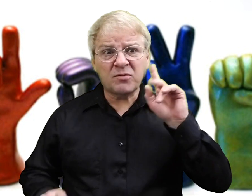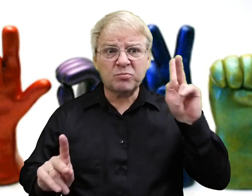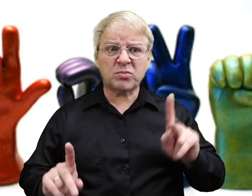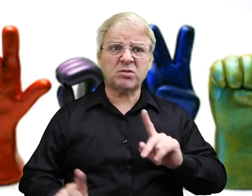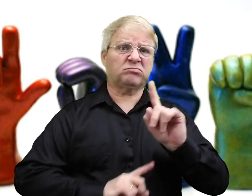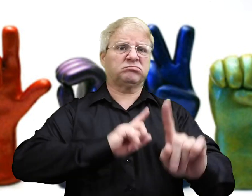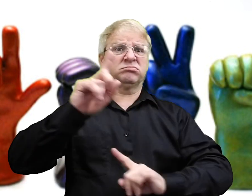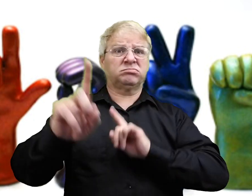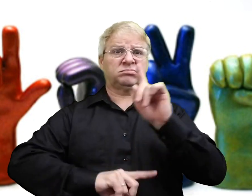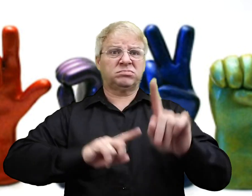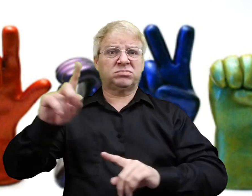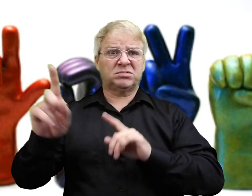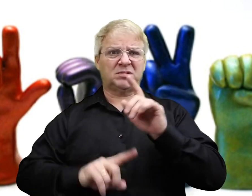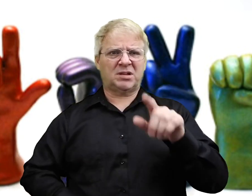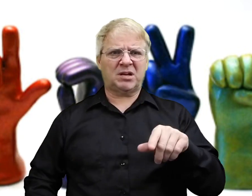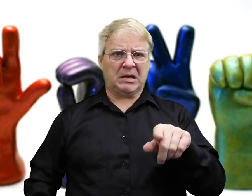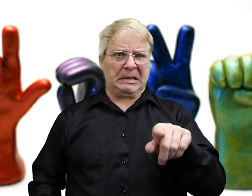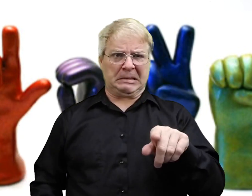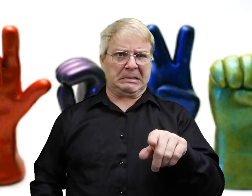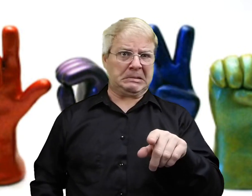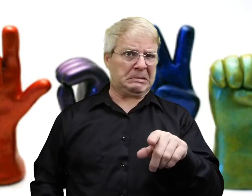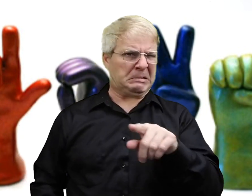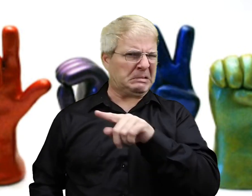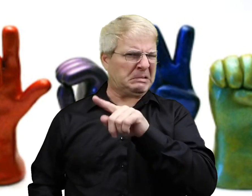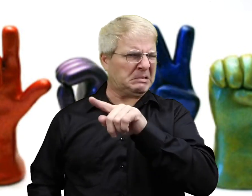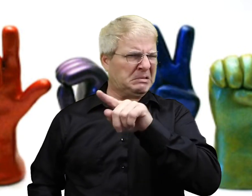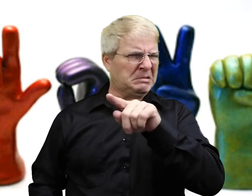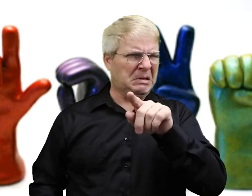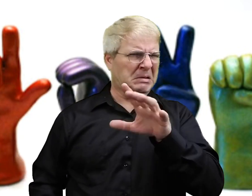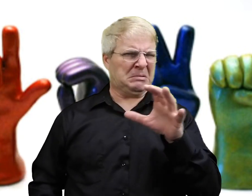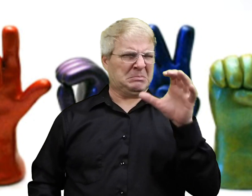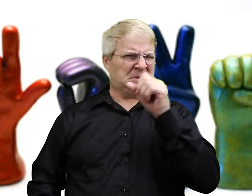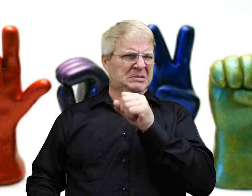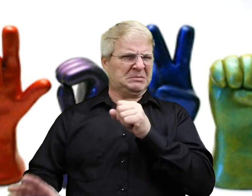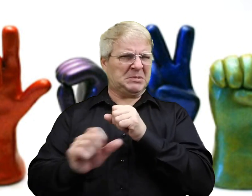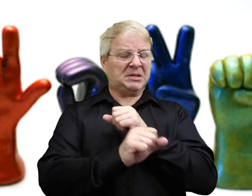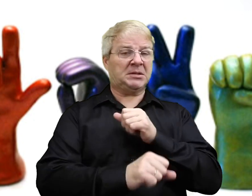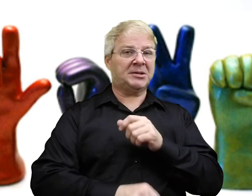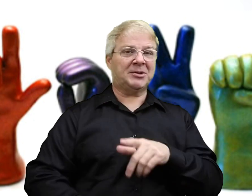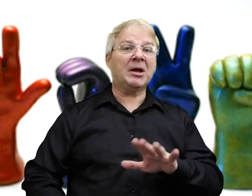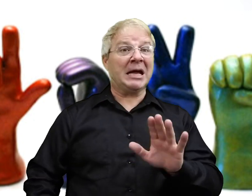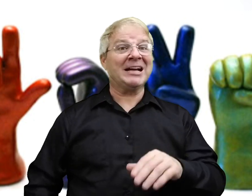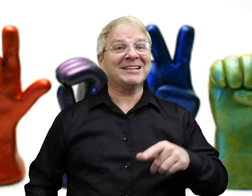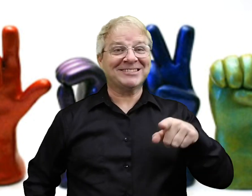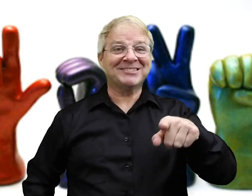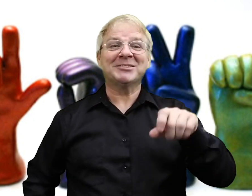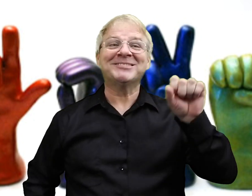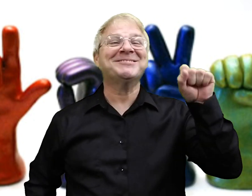Also, if a deaf person starts signing with you. And you are missing a lot of information.